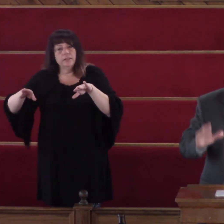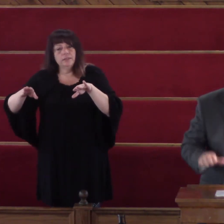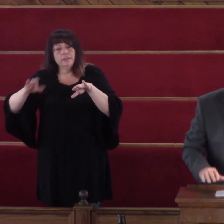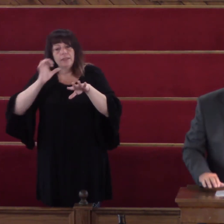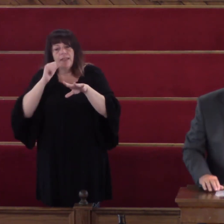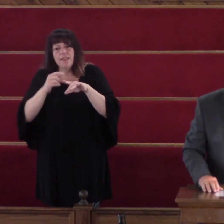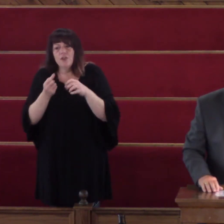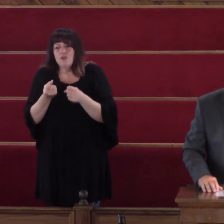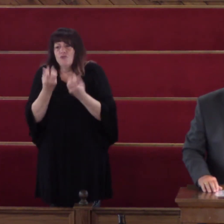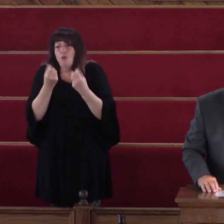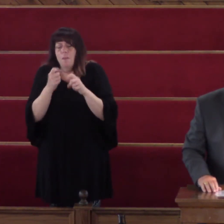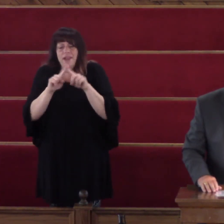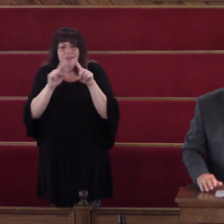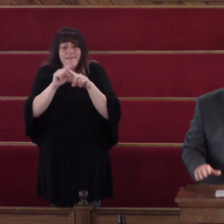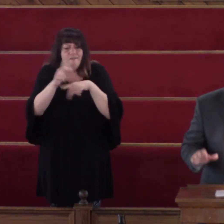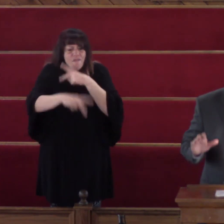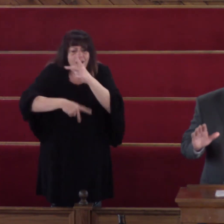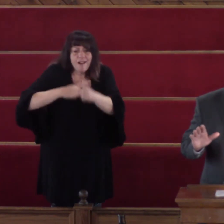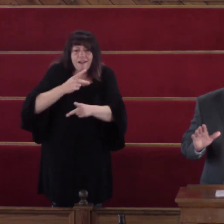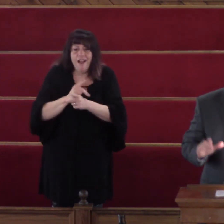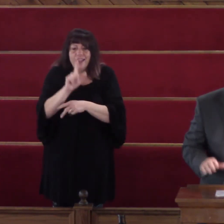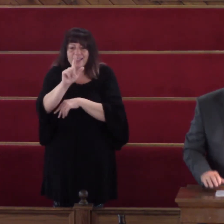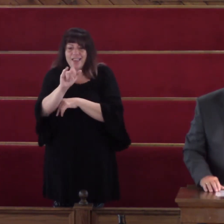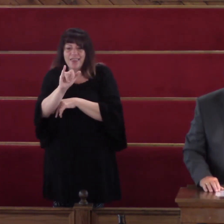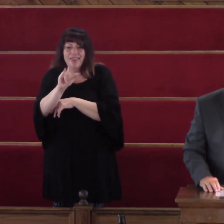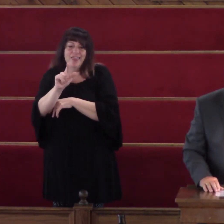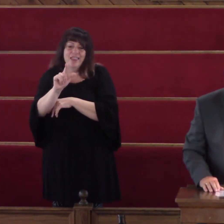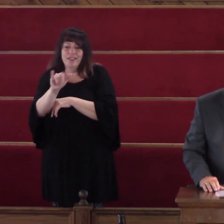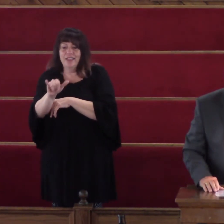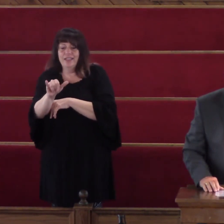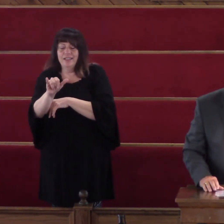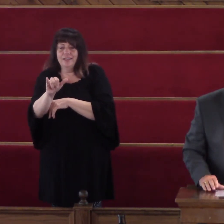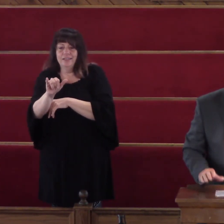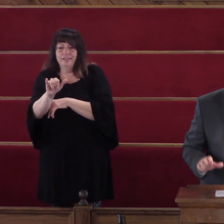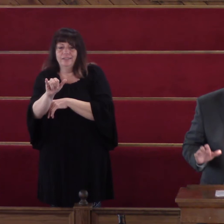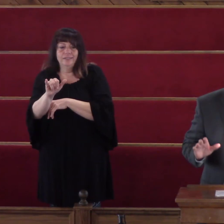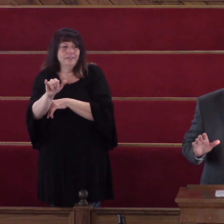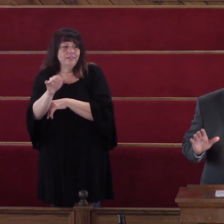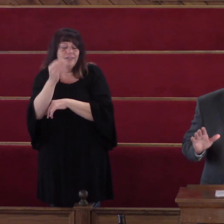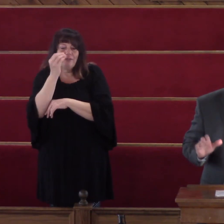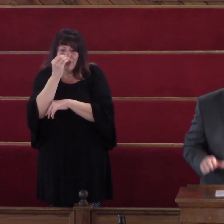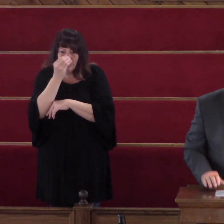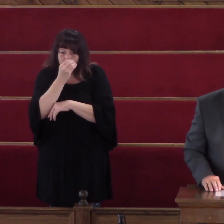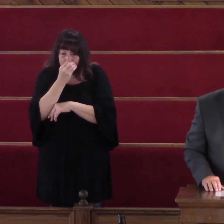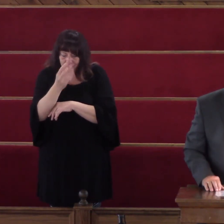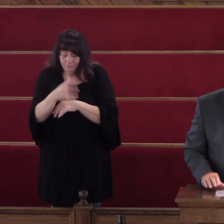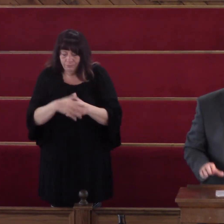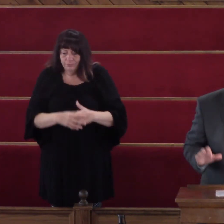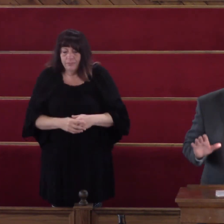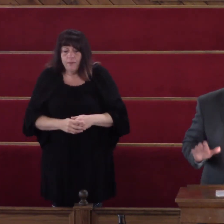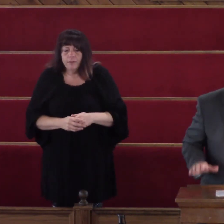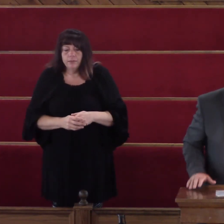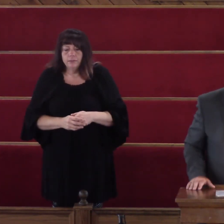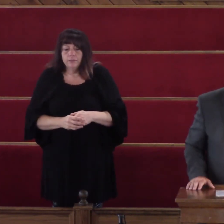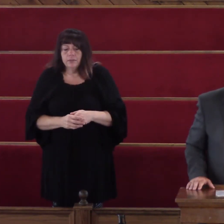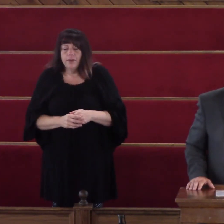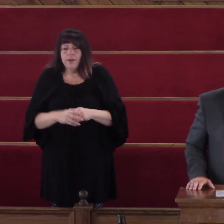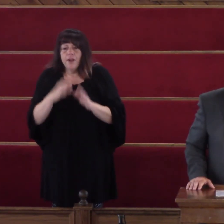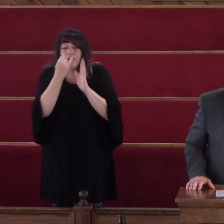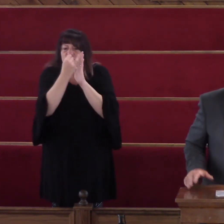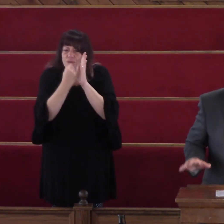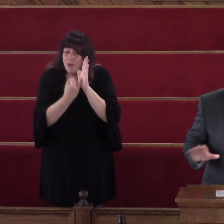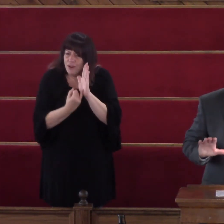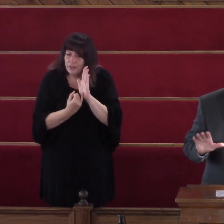species Of lilies It's unbelievable What it looked like An artist rendering Of a drawing